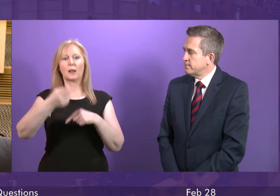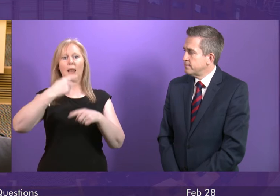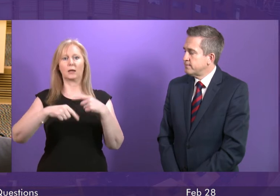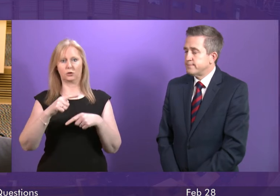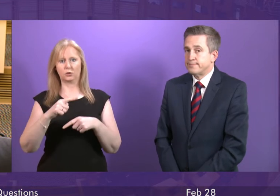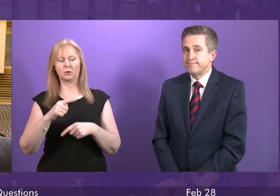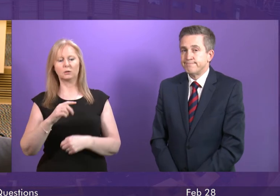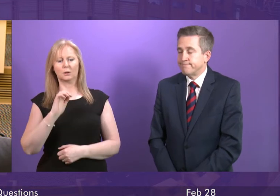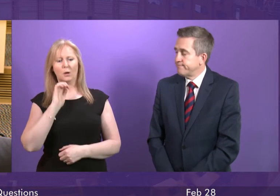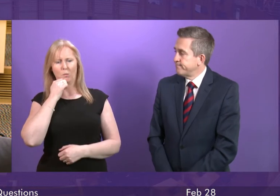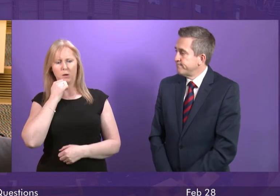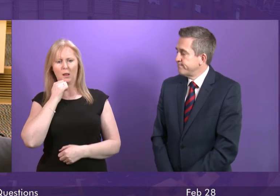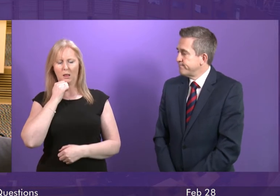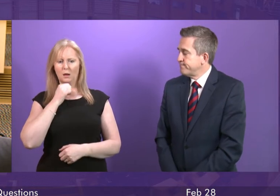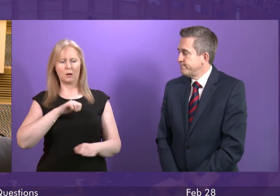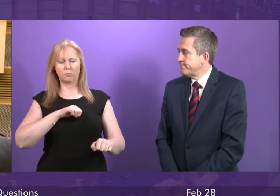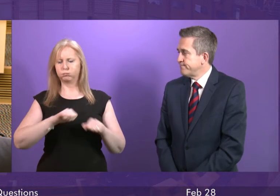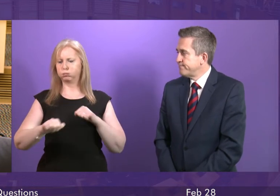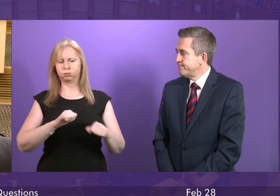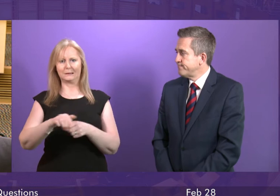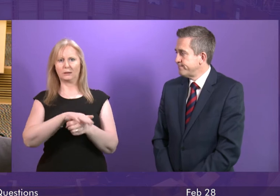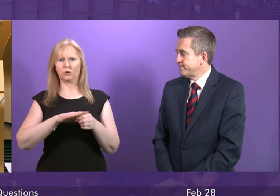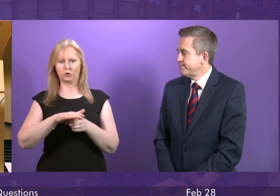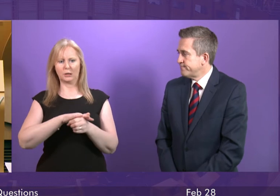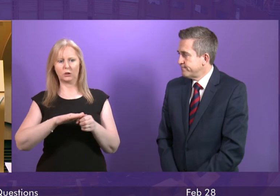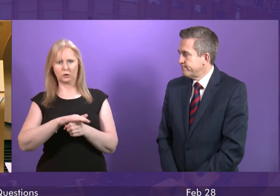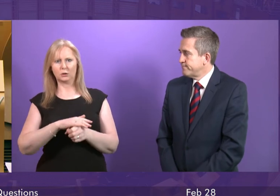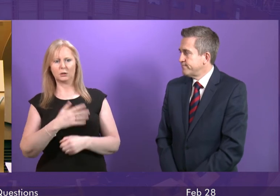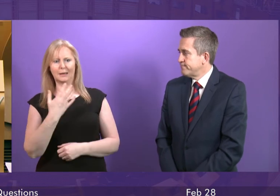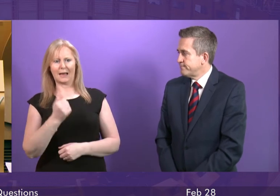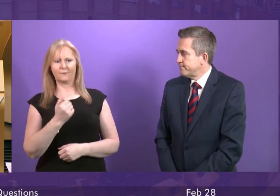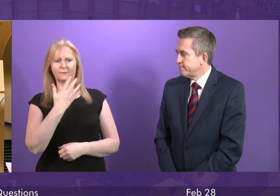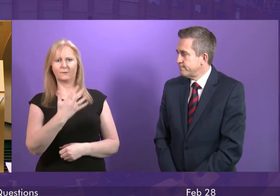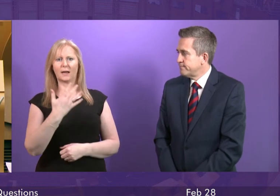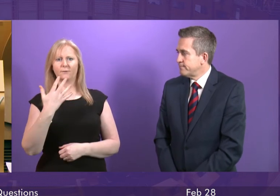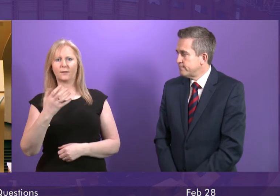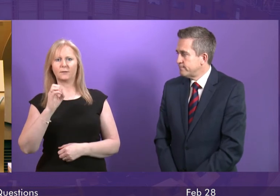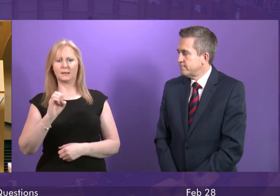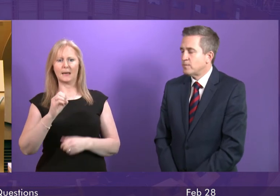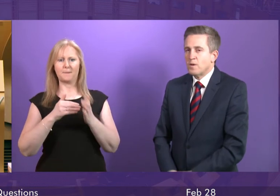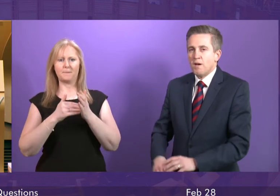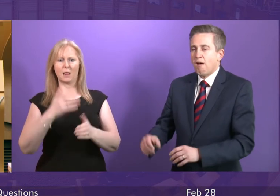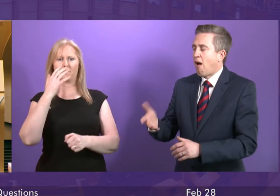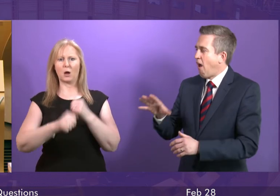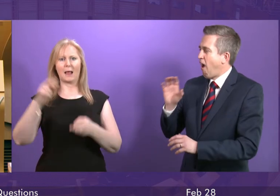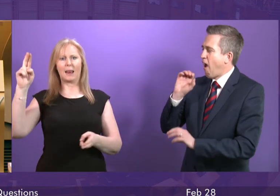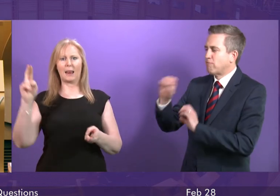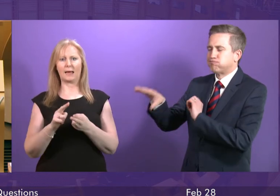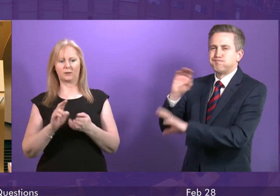be grappling with a situation right now where we had £550 million less to invest in our public